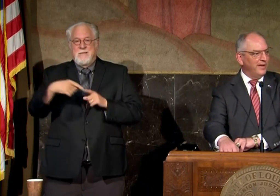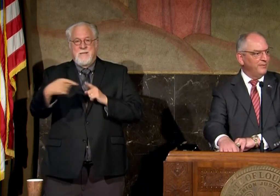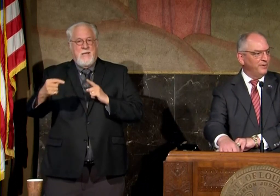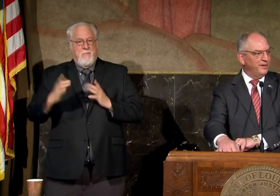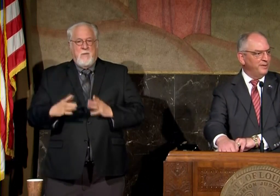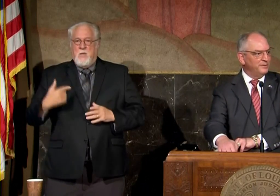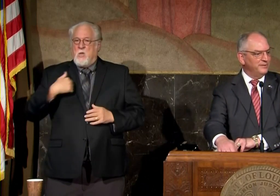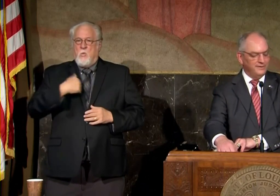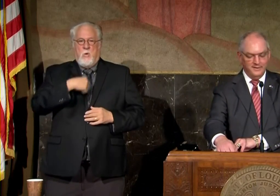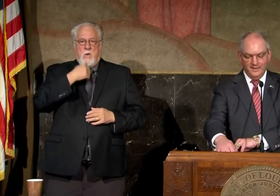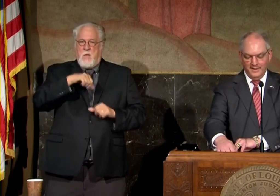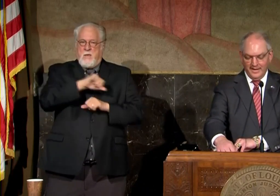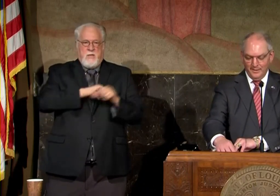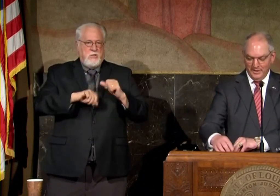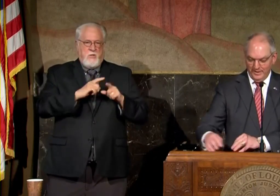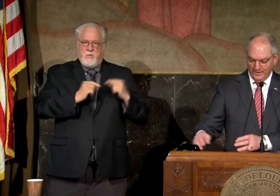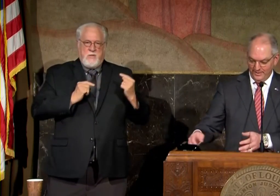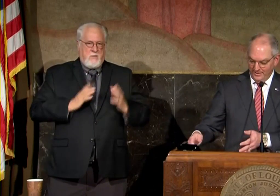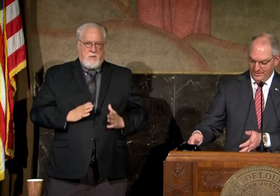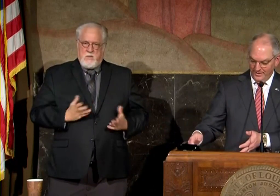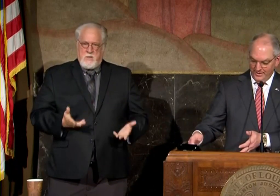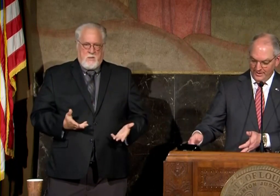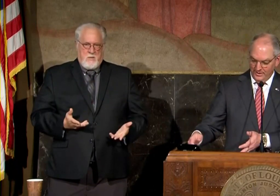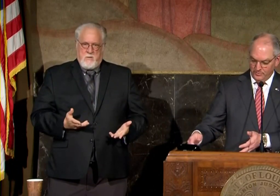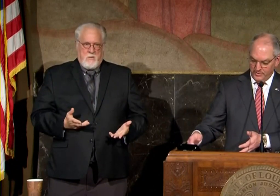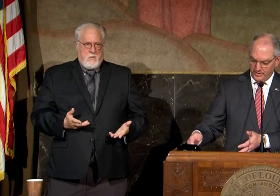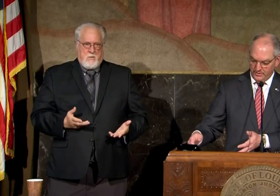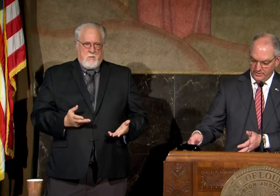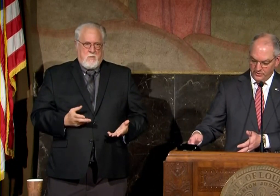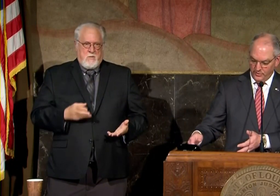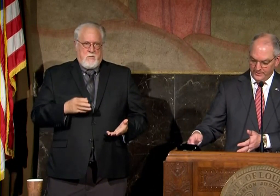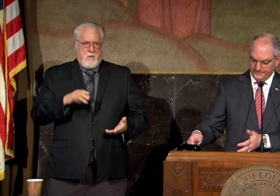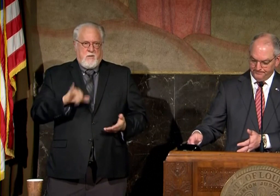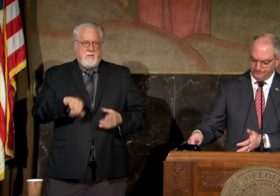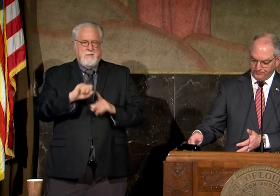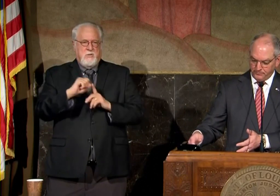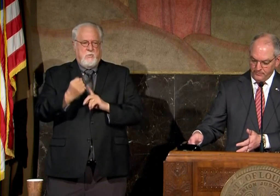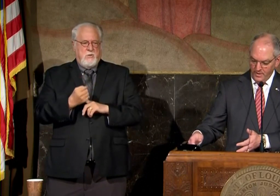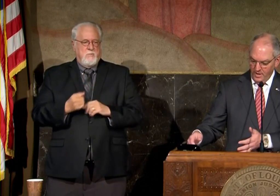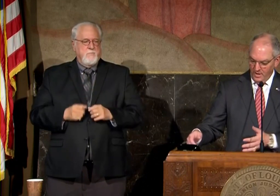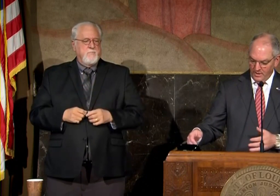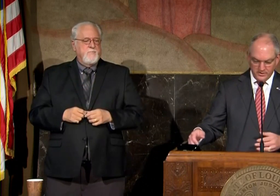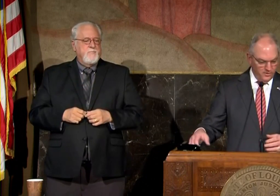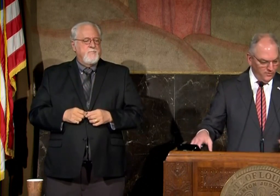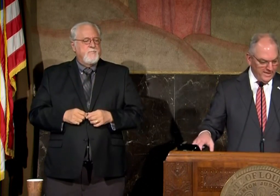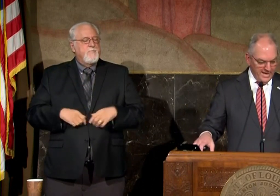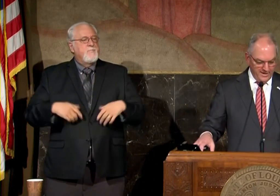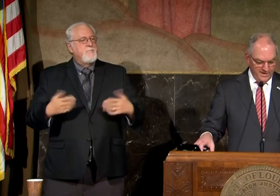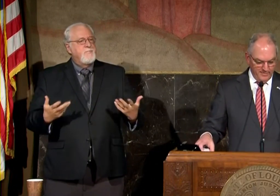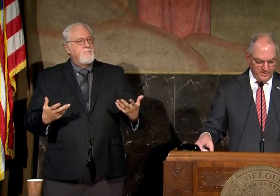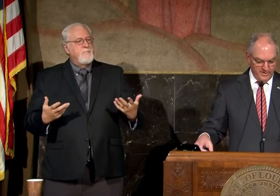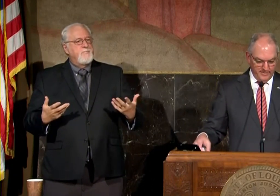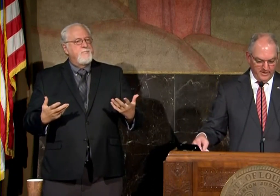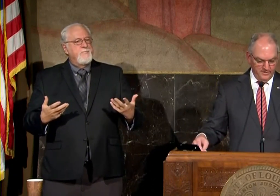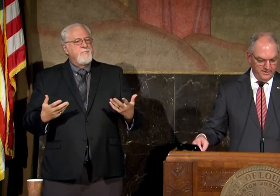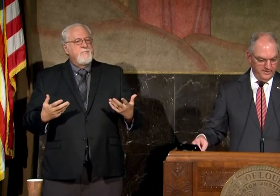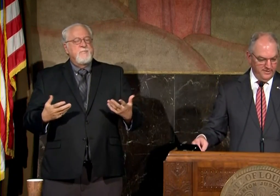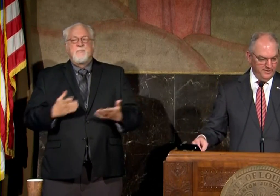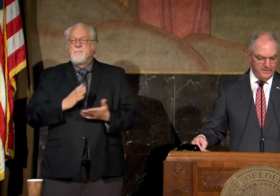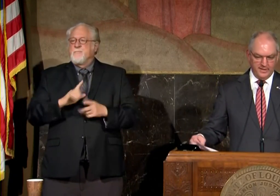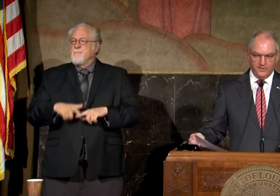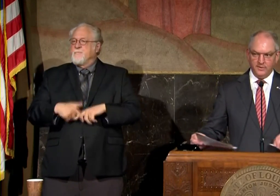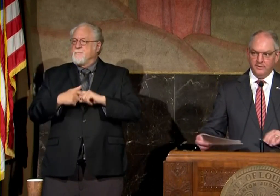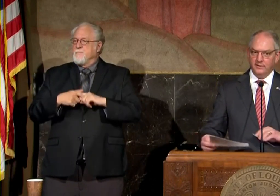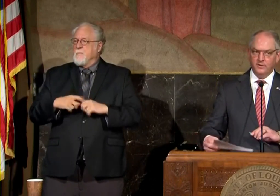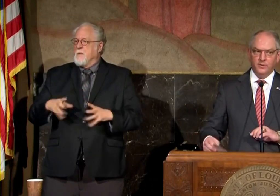are not one another's enemy here uh in in this particular situation so with that i'm going to pause and